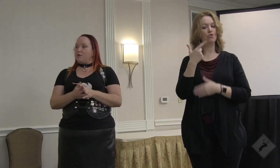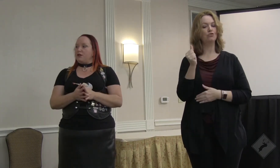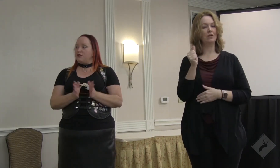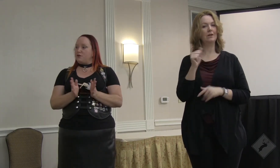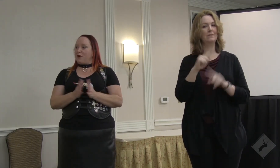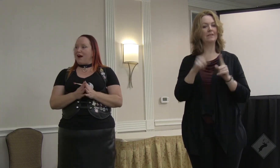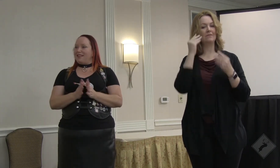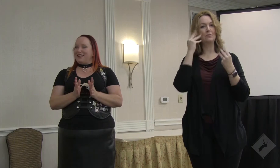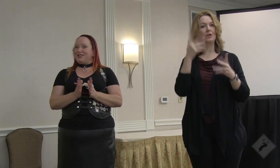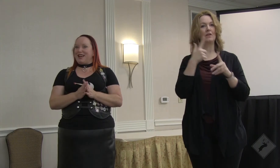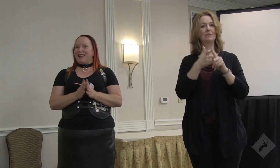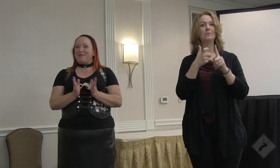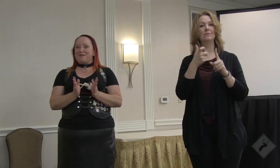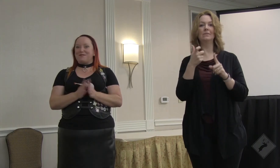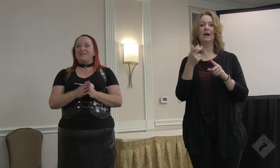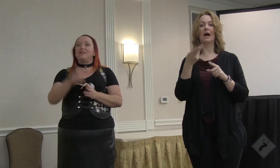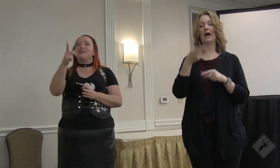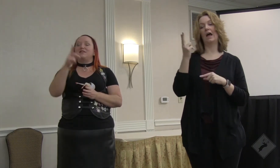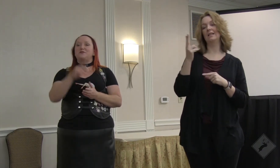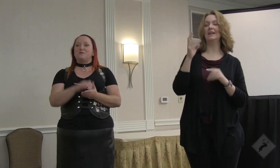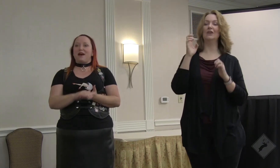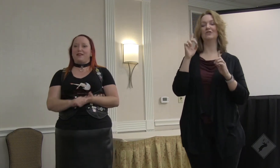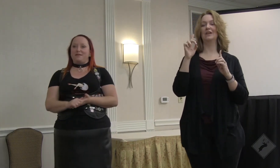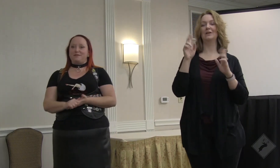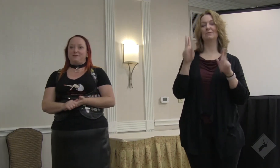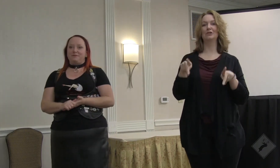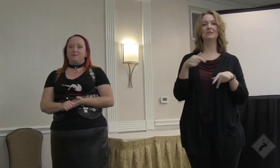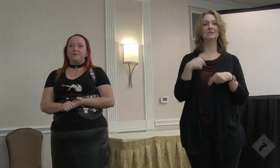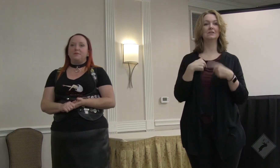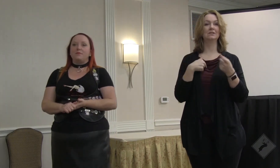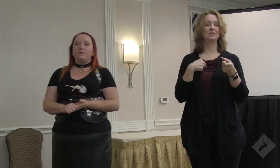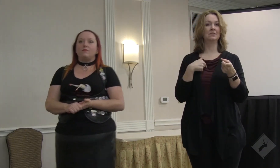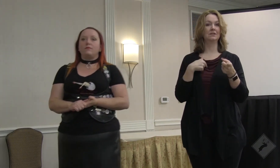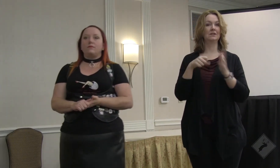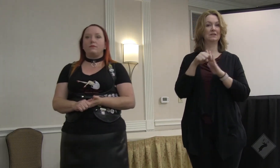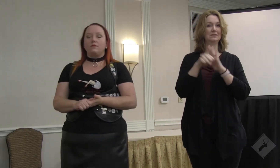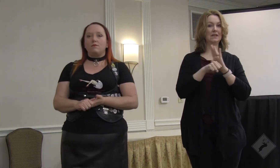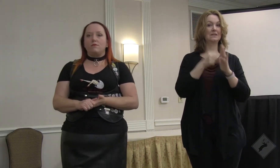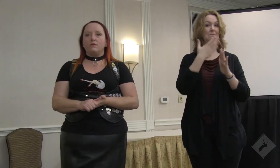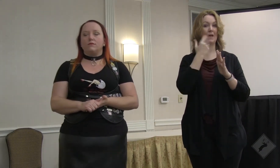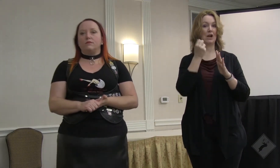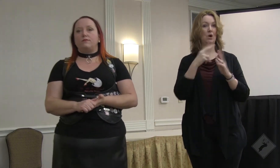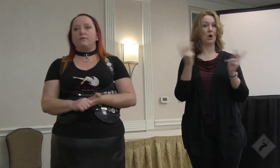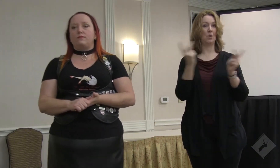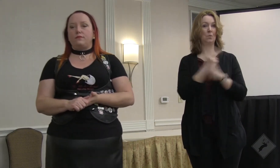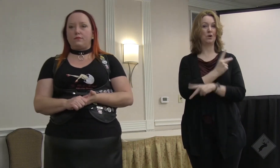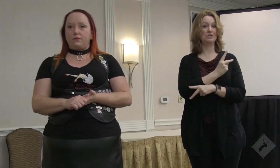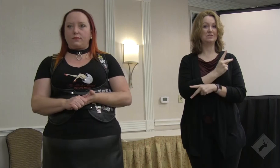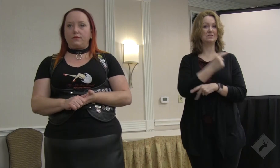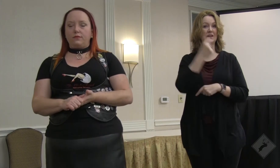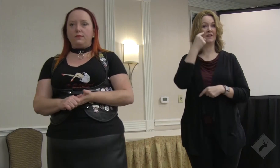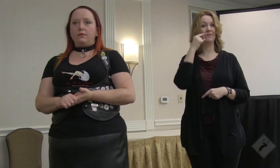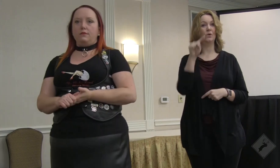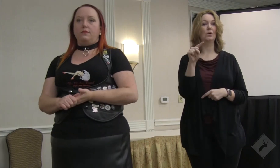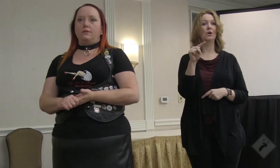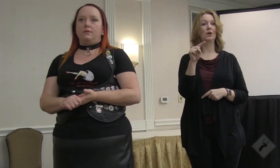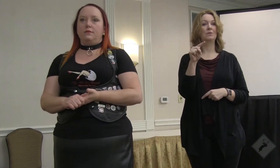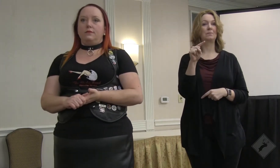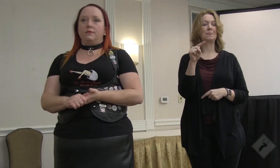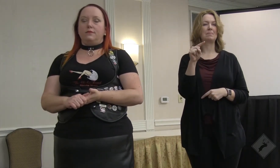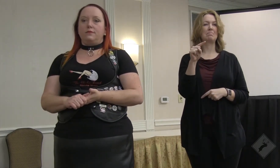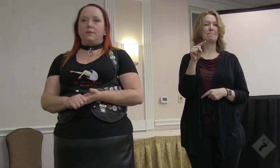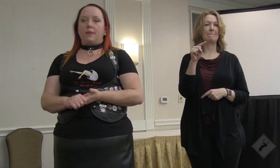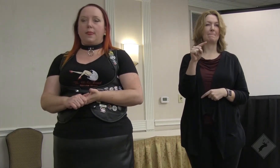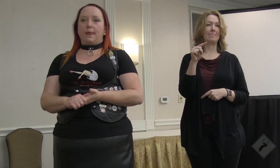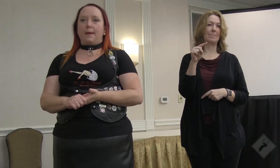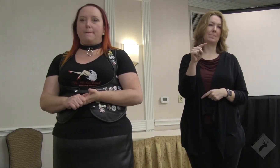information is from a highly educated lay person. Yes, sir, in the back. Are there any states that are better or worse as far as, I guess,